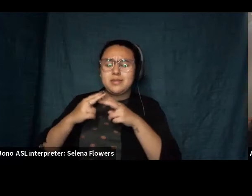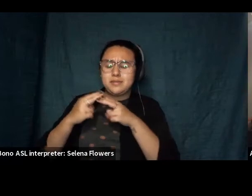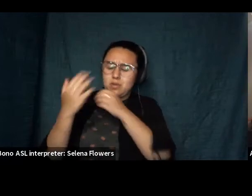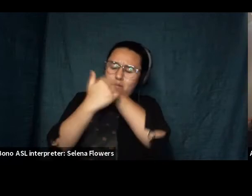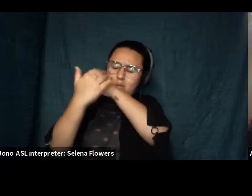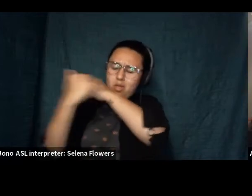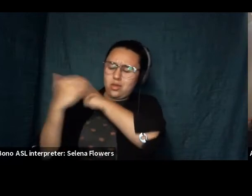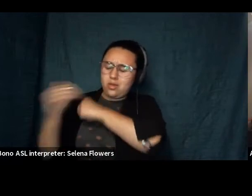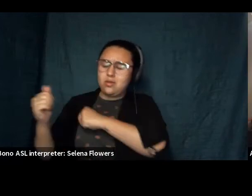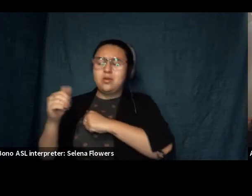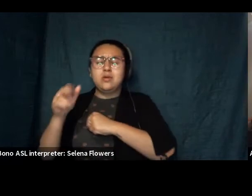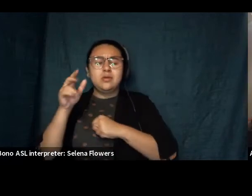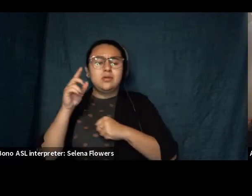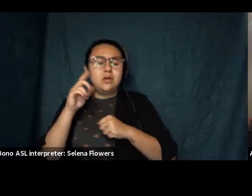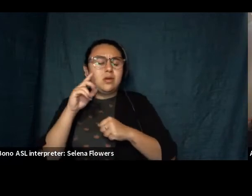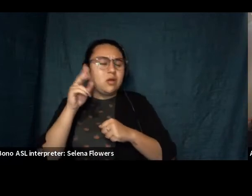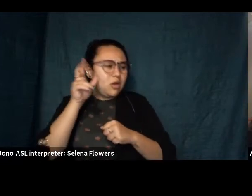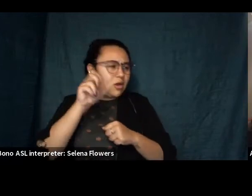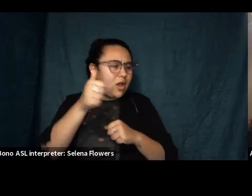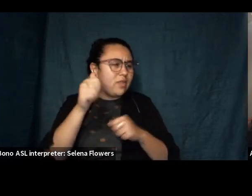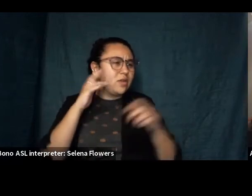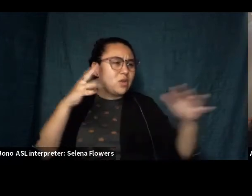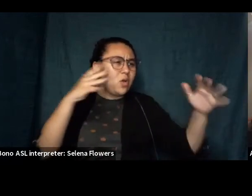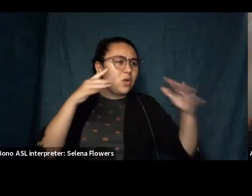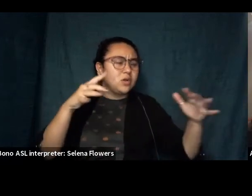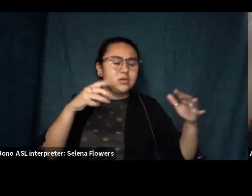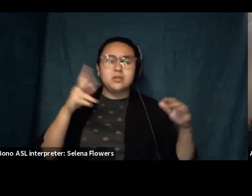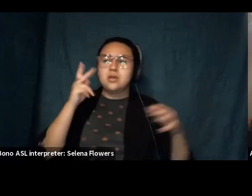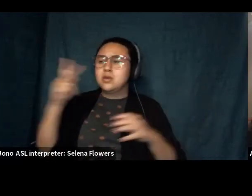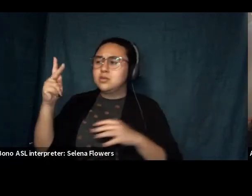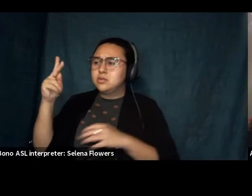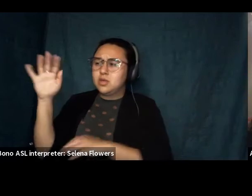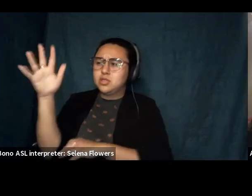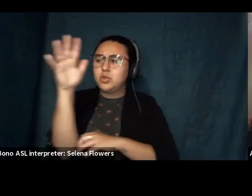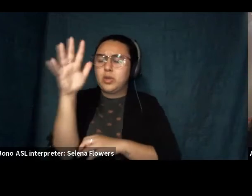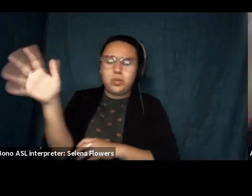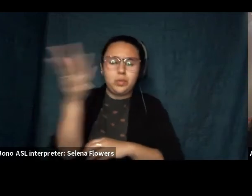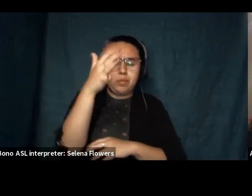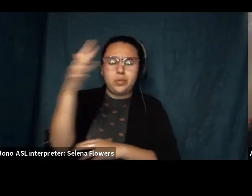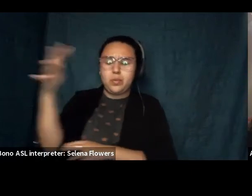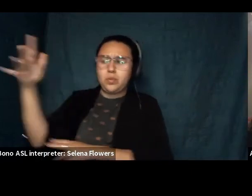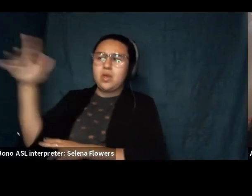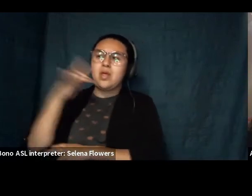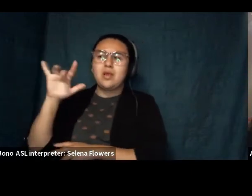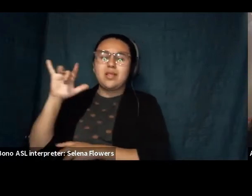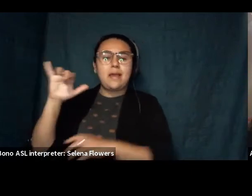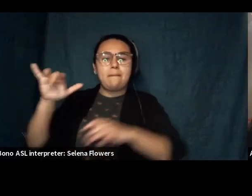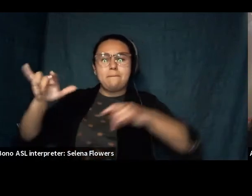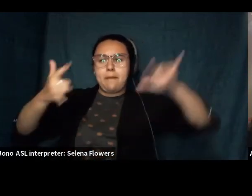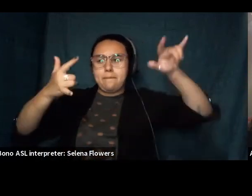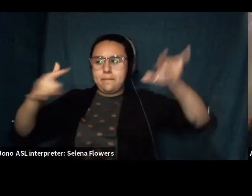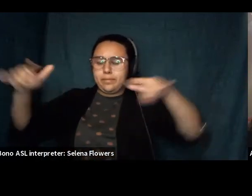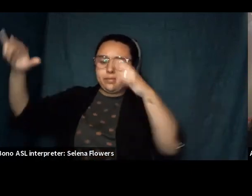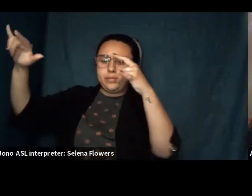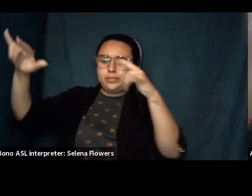console that did not exist saw peony bush branches swaying as many marionette puppets through the window and garbage